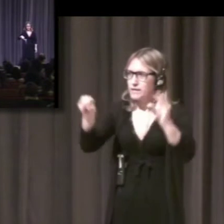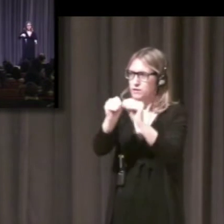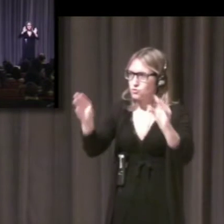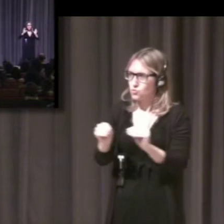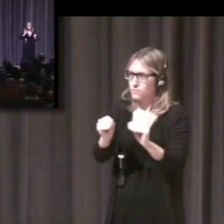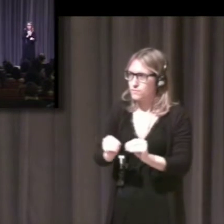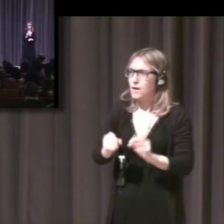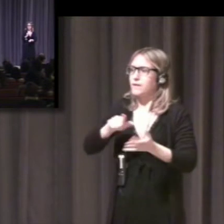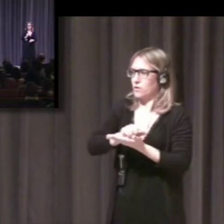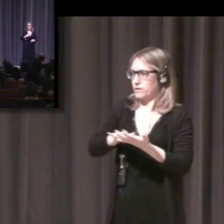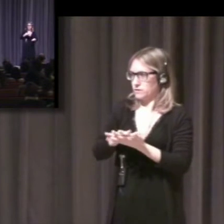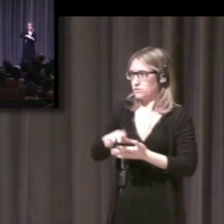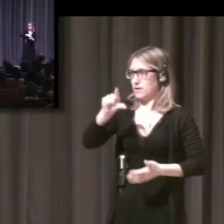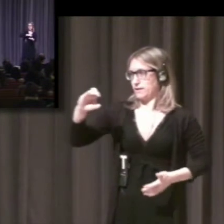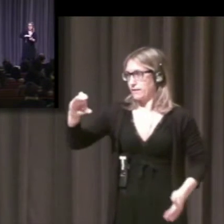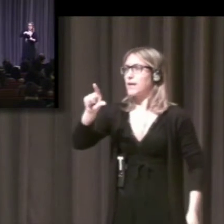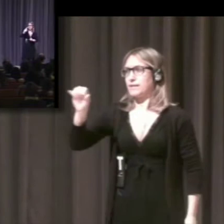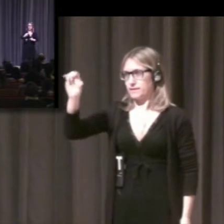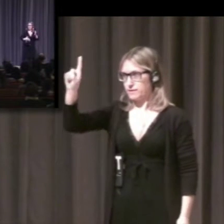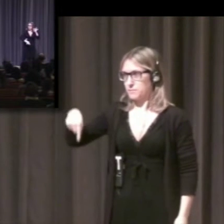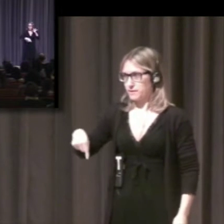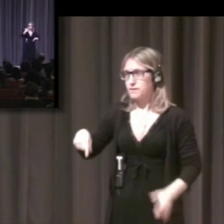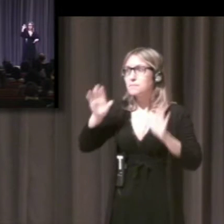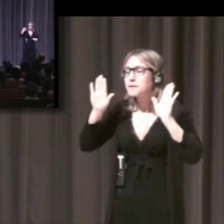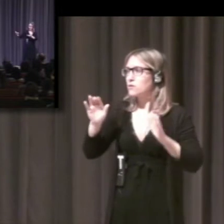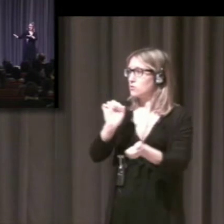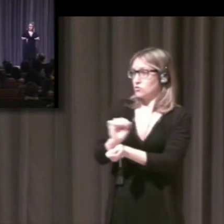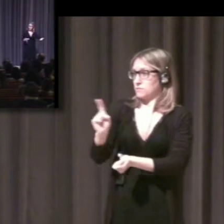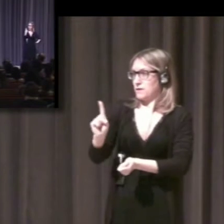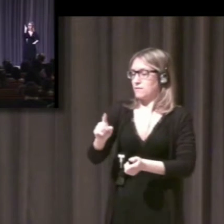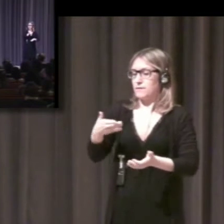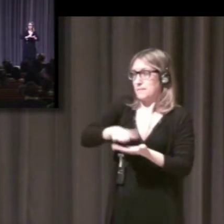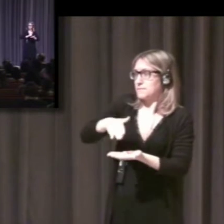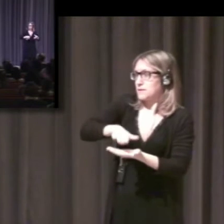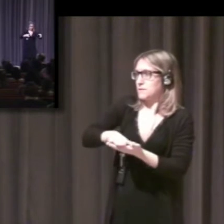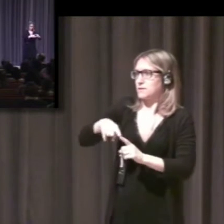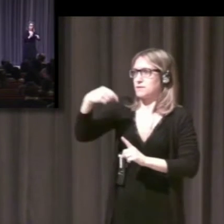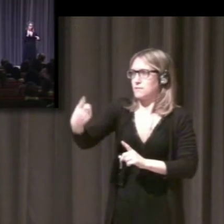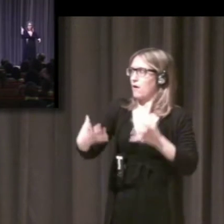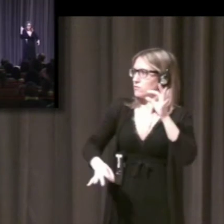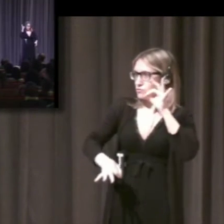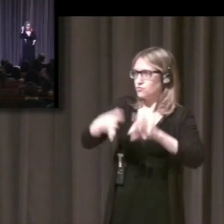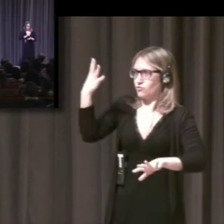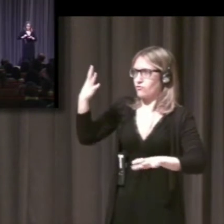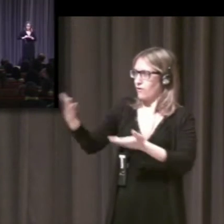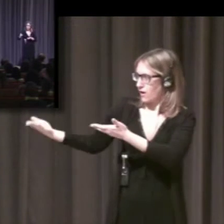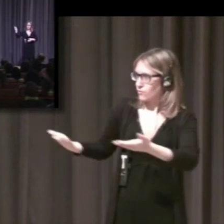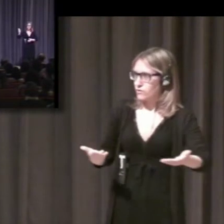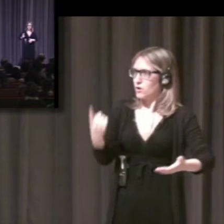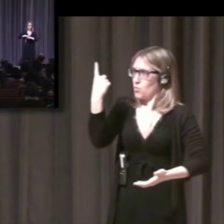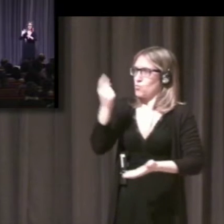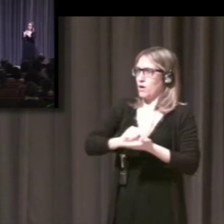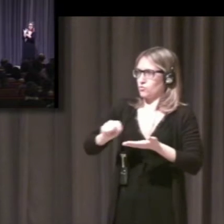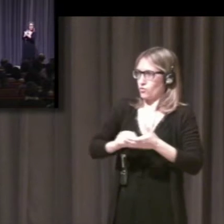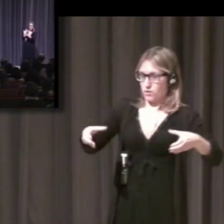of the authors of that article and to have her tell us about their work face to face. So let me wholeheartedly welcome Professor Donna-Jo